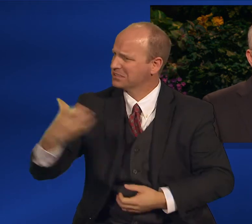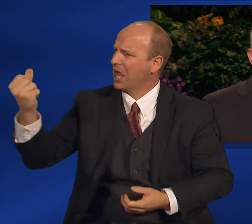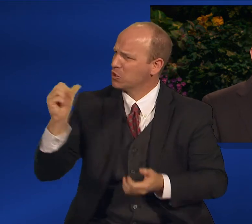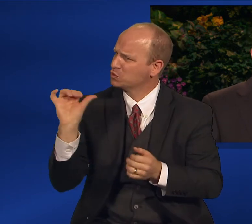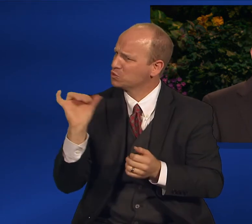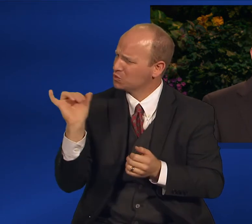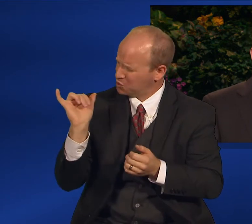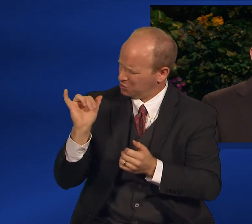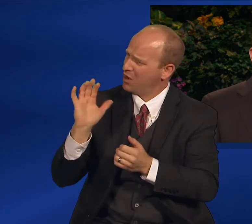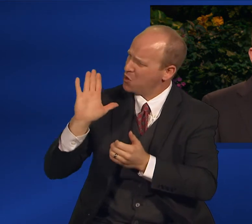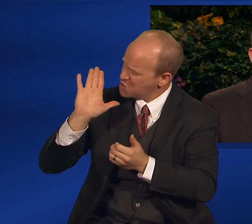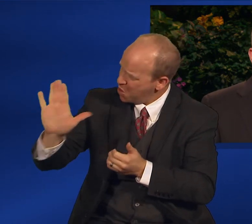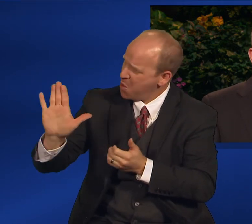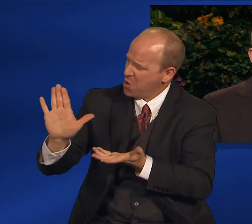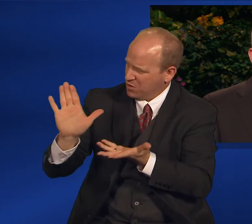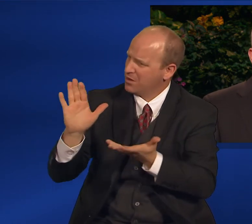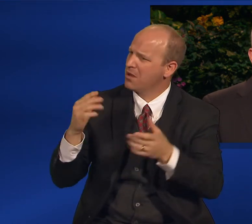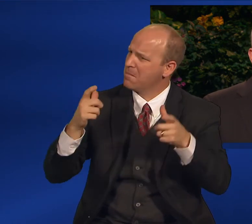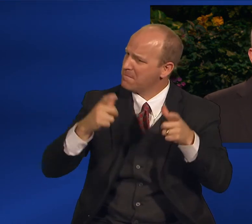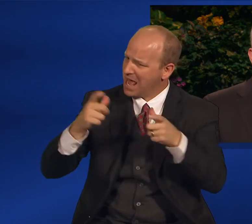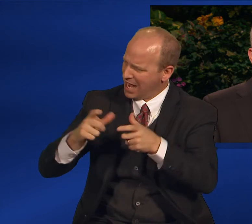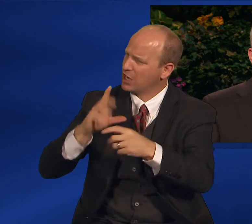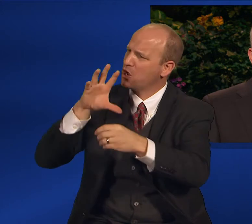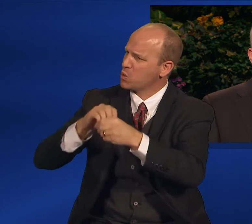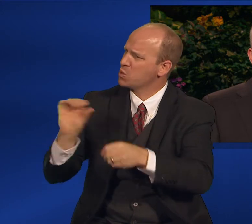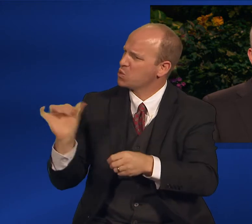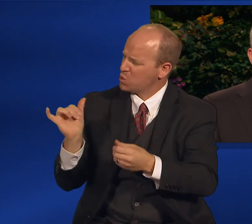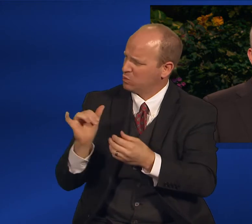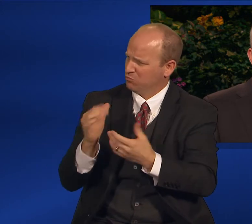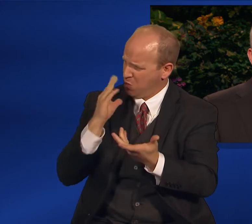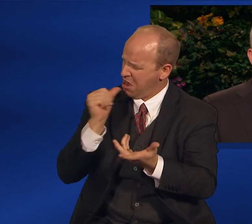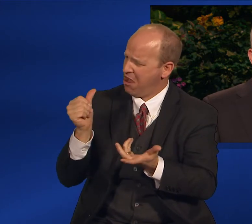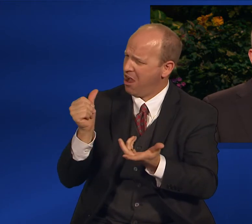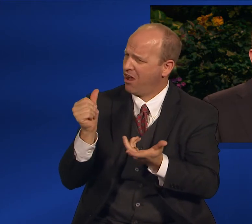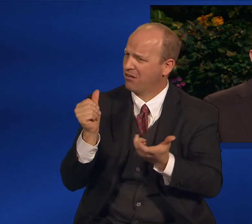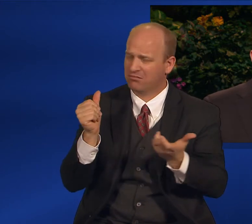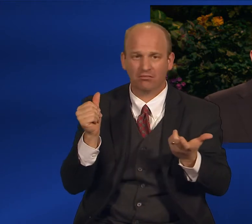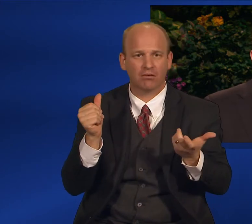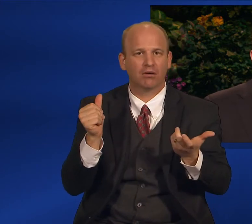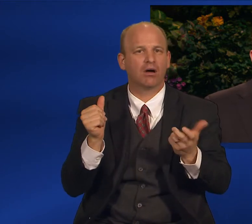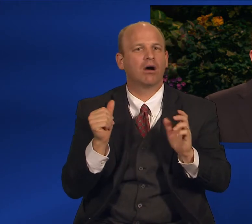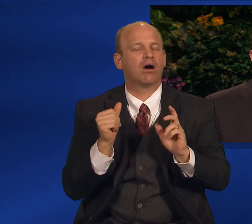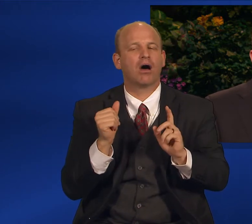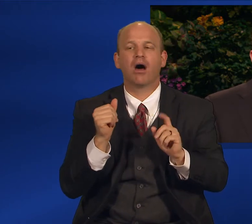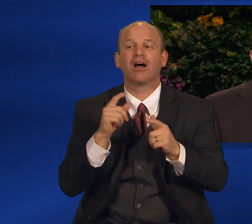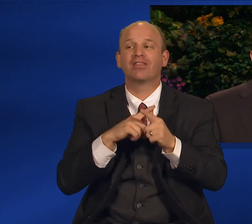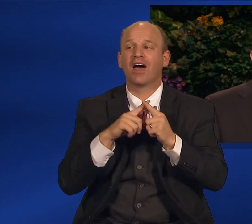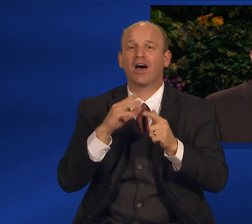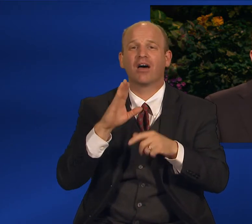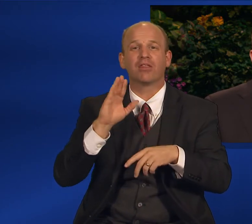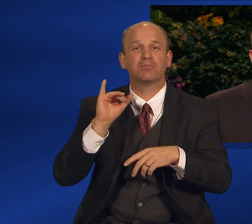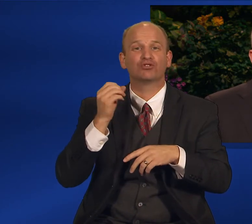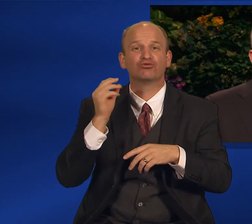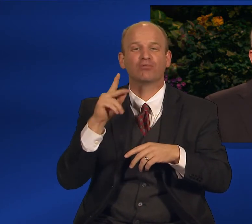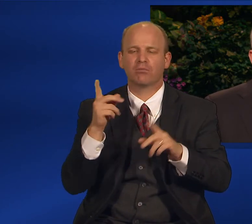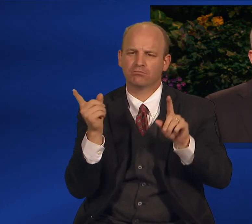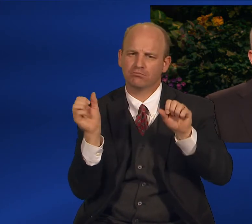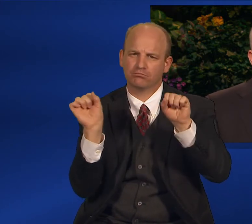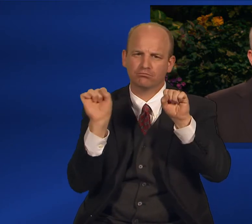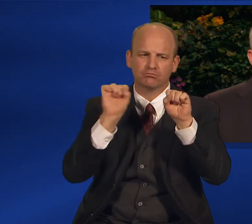The bishop approached him and in a low voice said, Forget not, never forget,